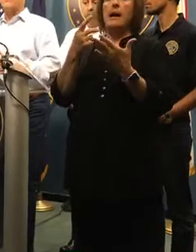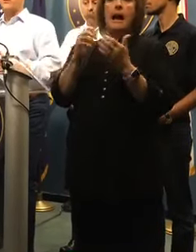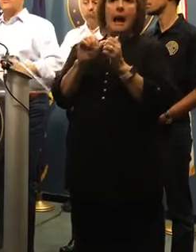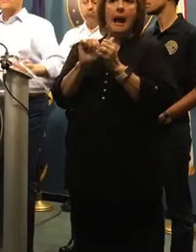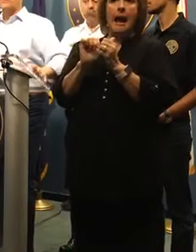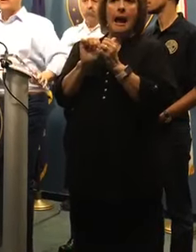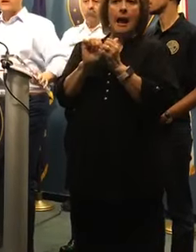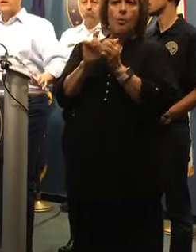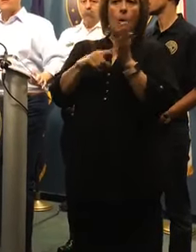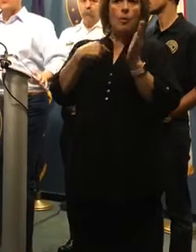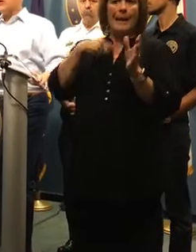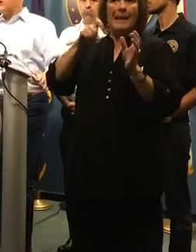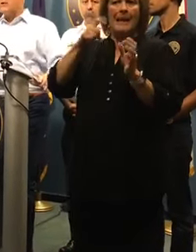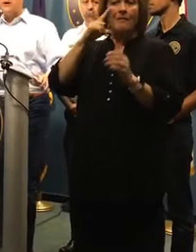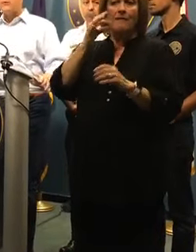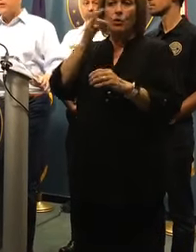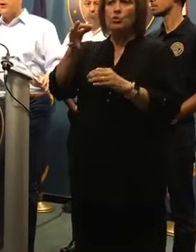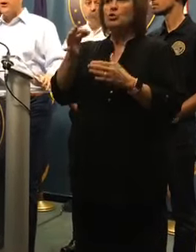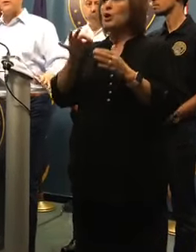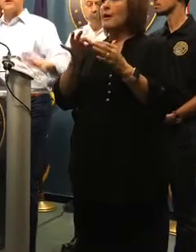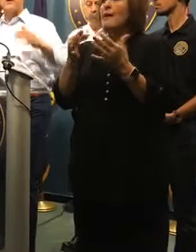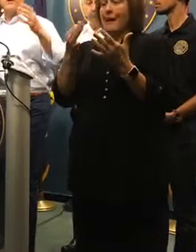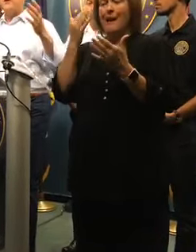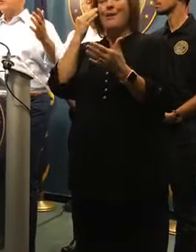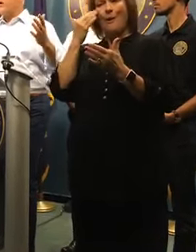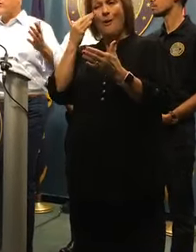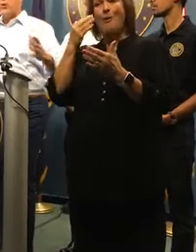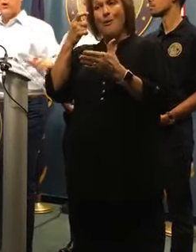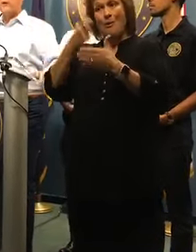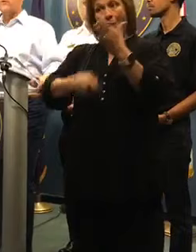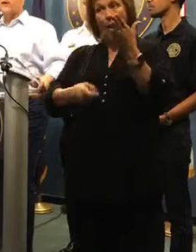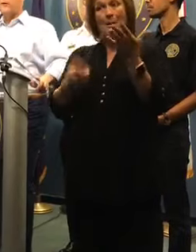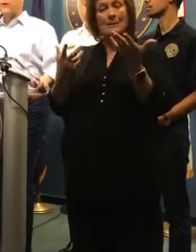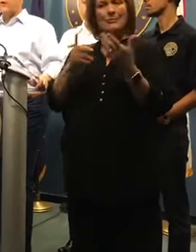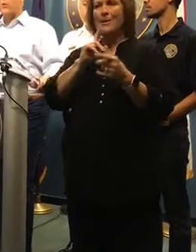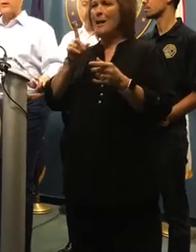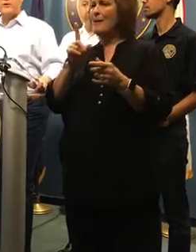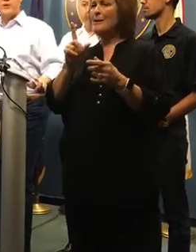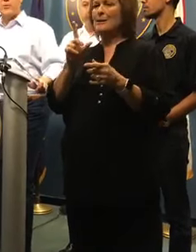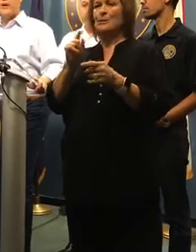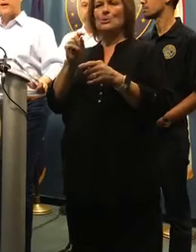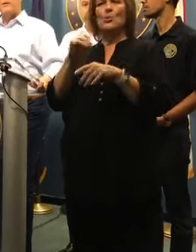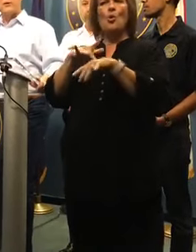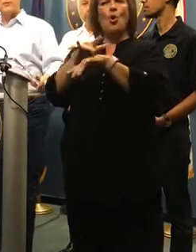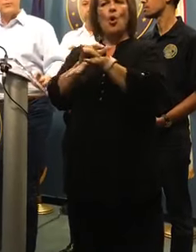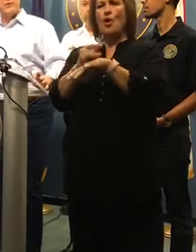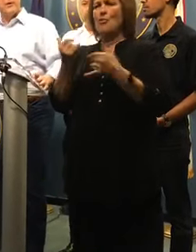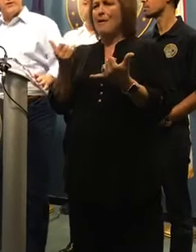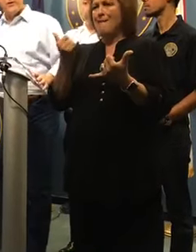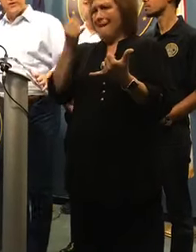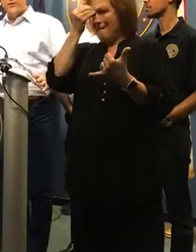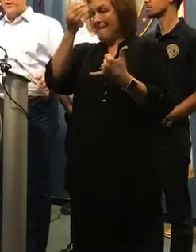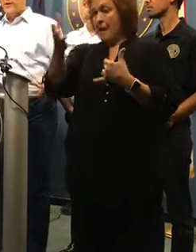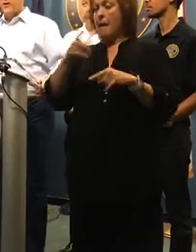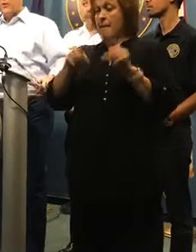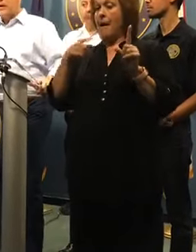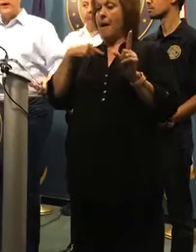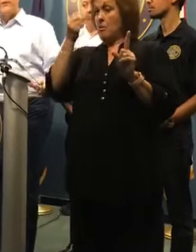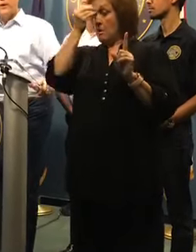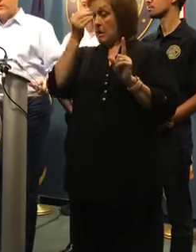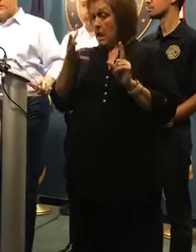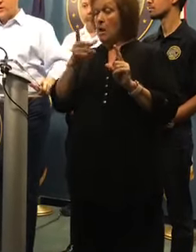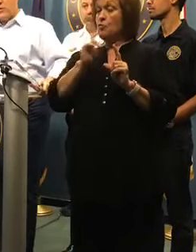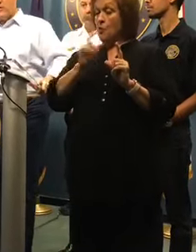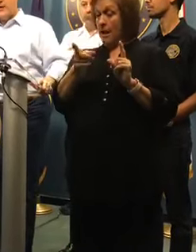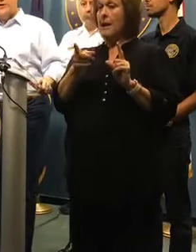fast we can get there. Of course, all of it comes with the cost. It's way too early to find and figure out what that's going to be. I can tell the citizens this without